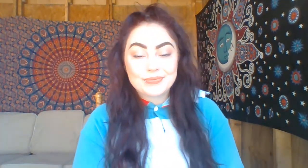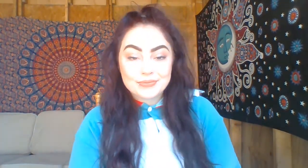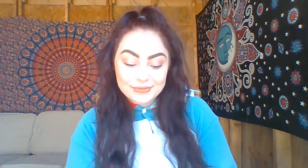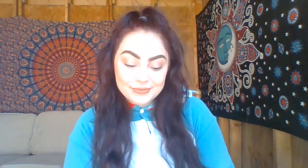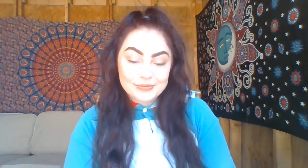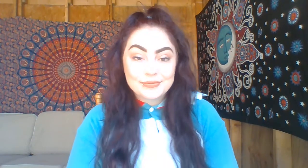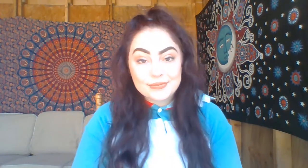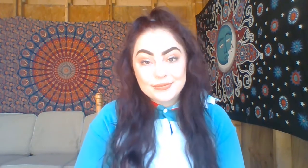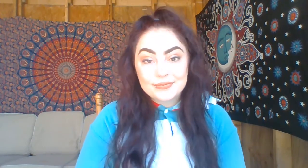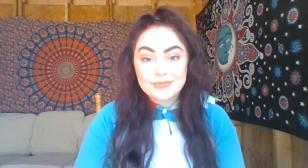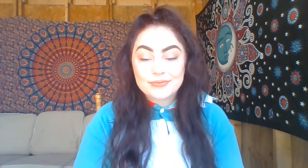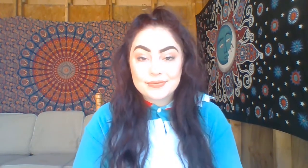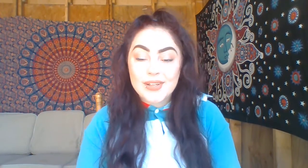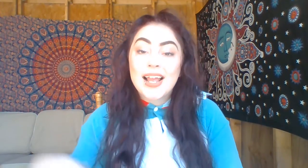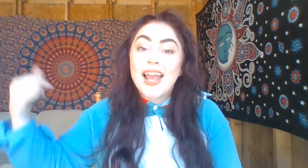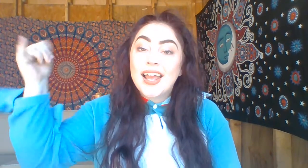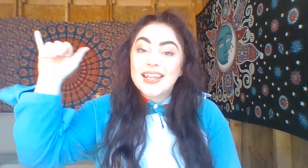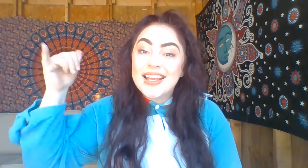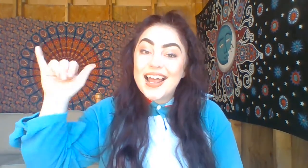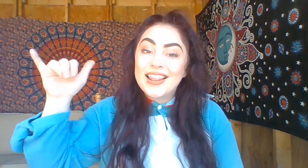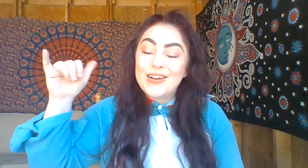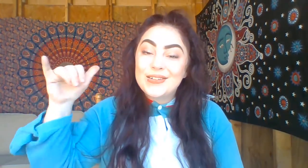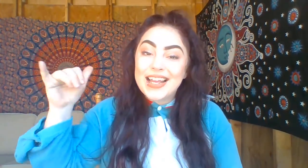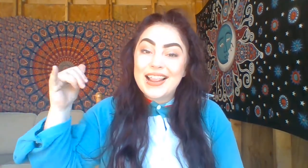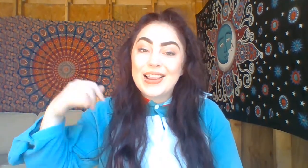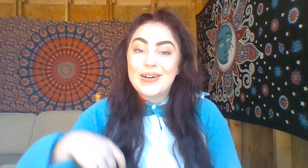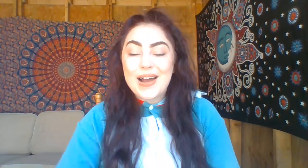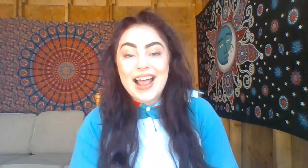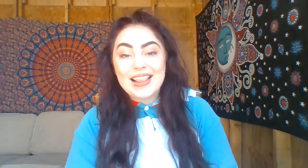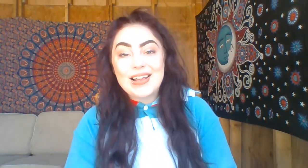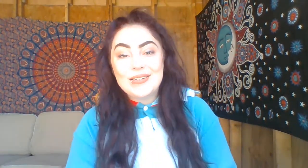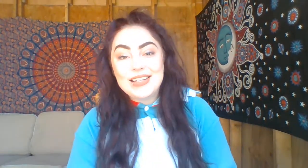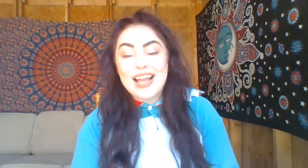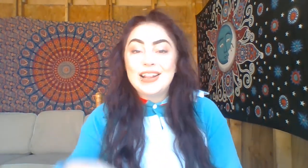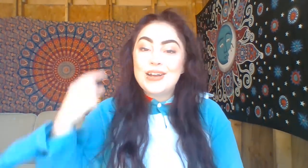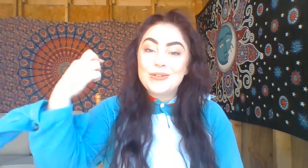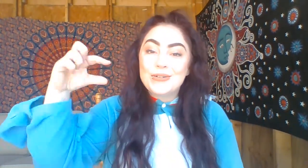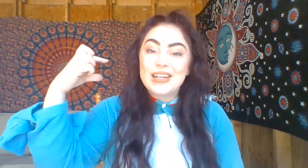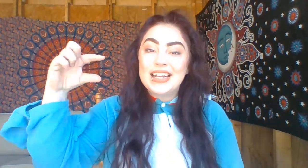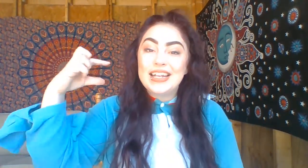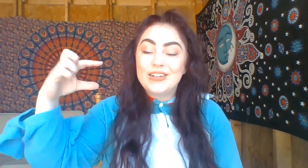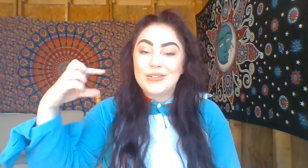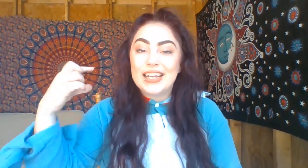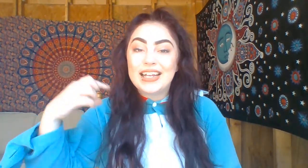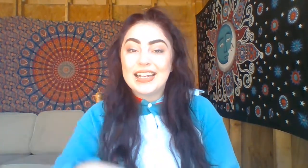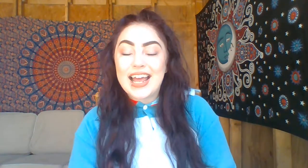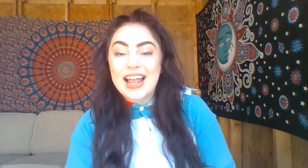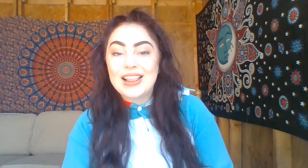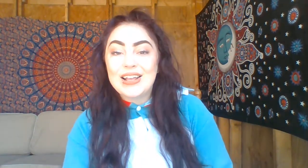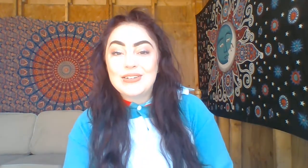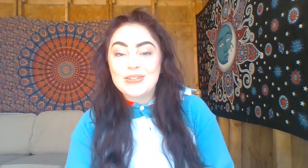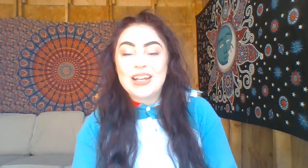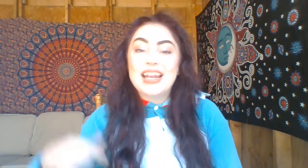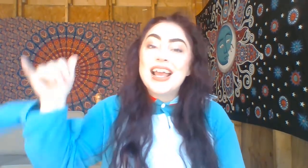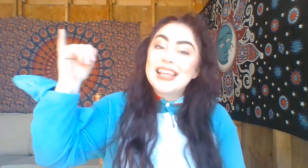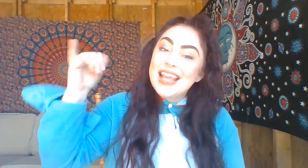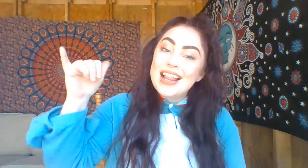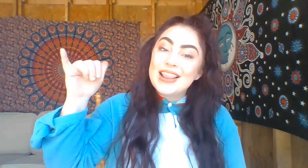and green. Yellow, yellow, hello, yellow. Green, green, hello, green. Yellow,